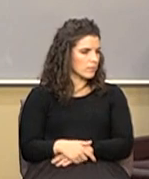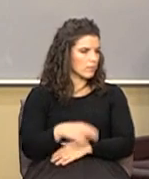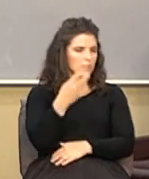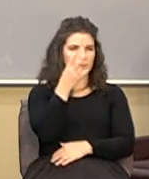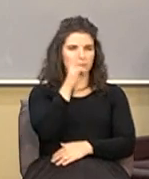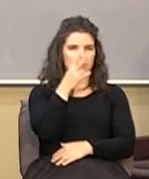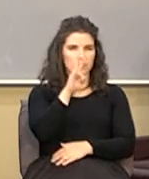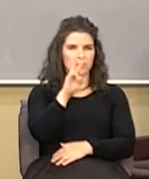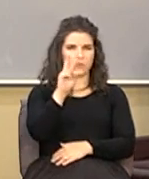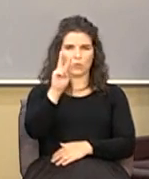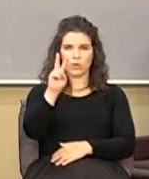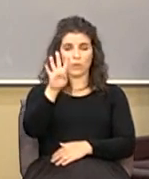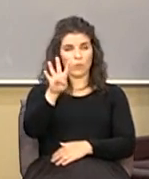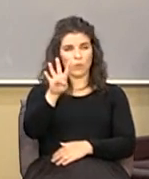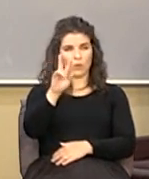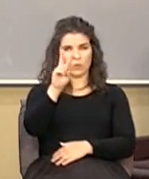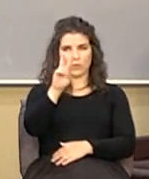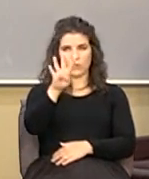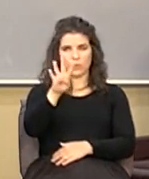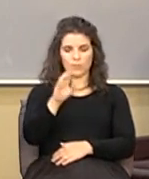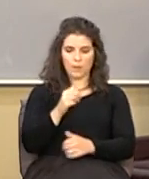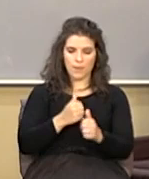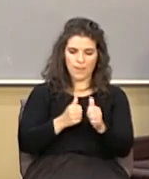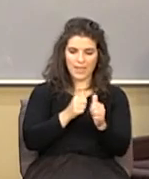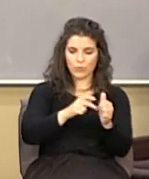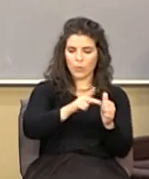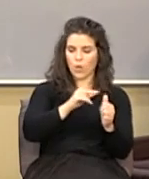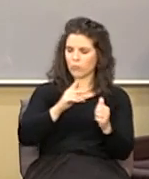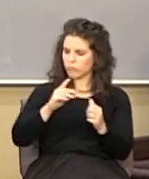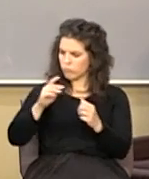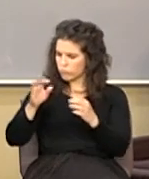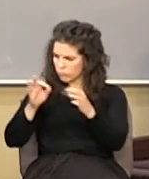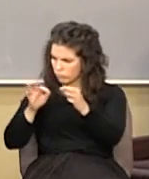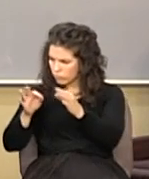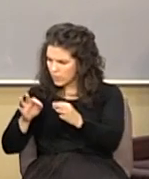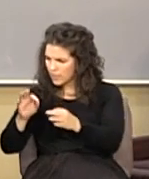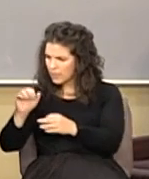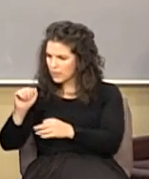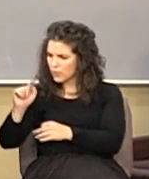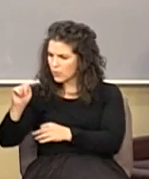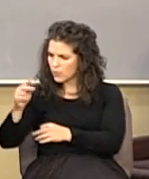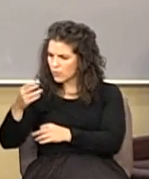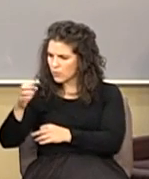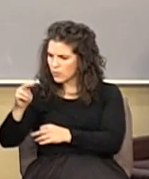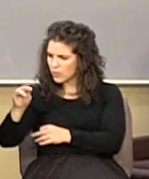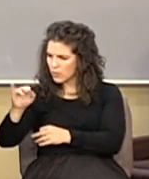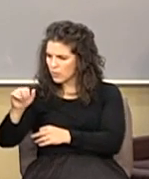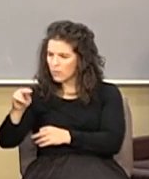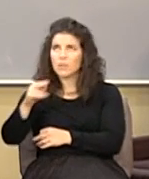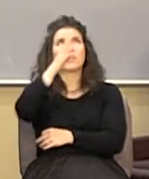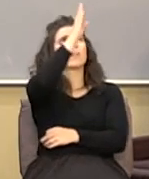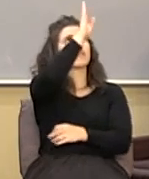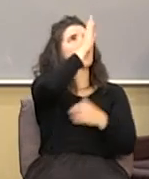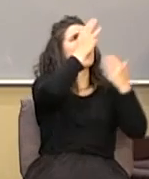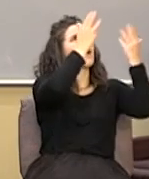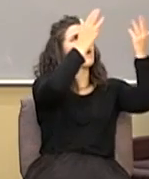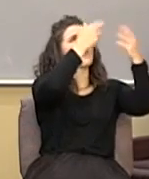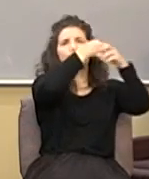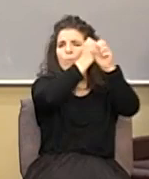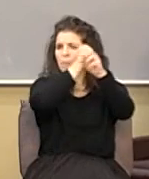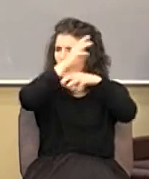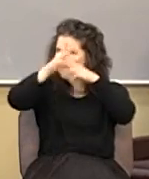the apostle Paul is talking to the Athenians and he says God that made the world the all things therein